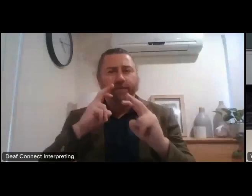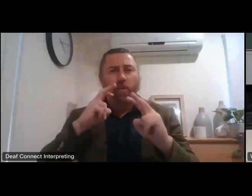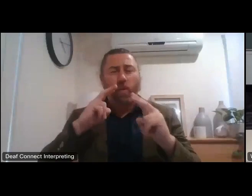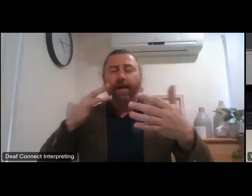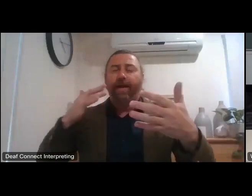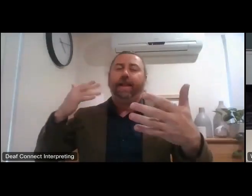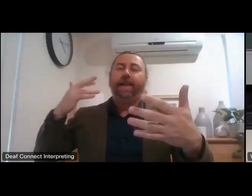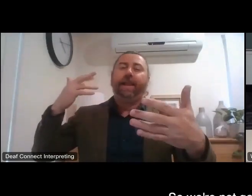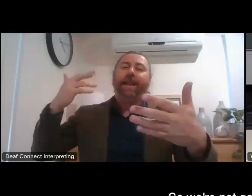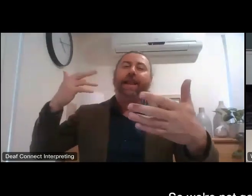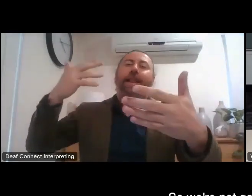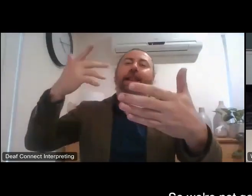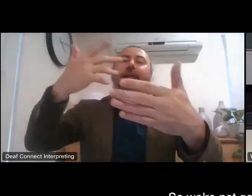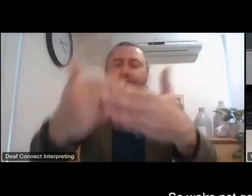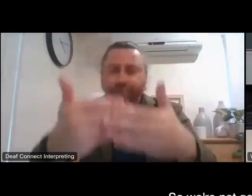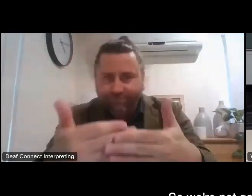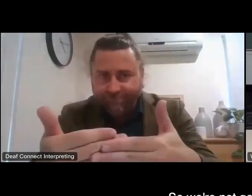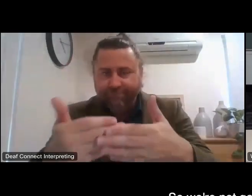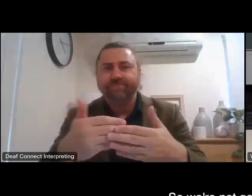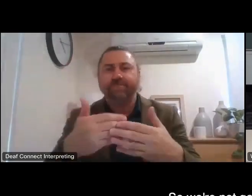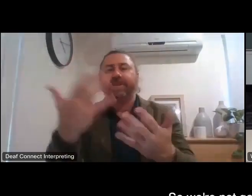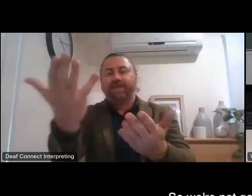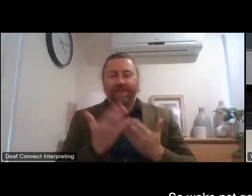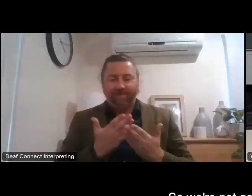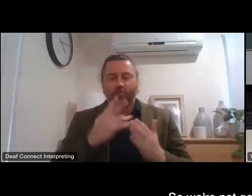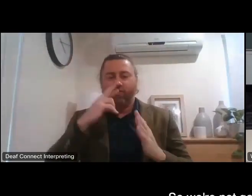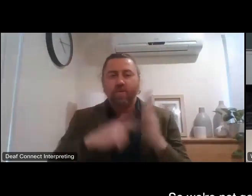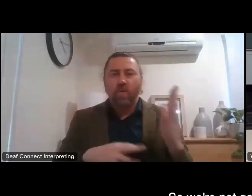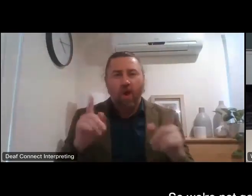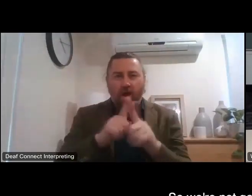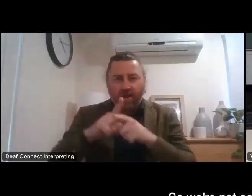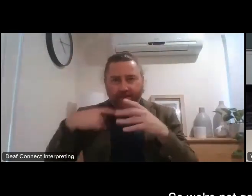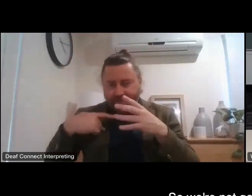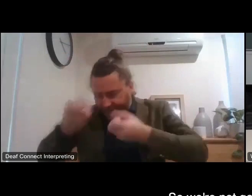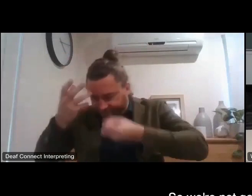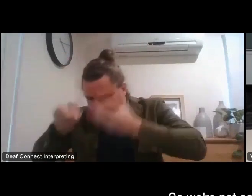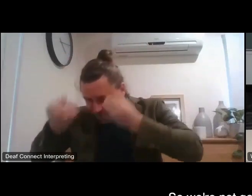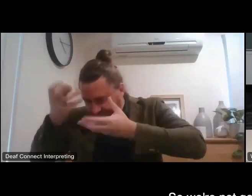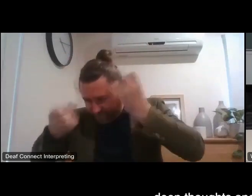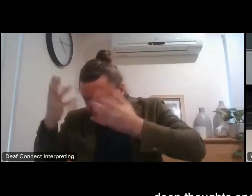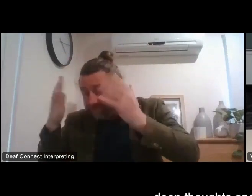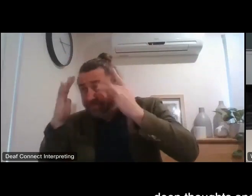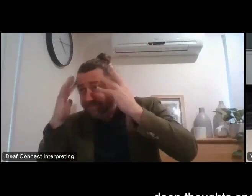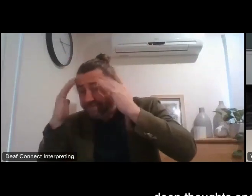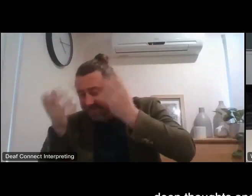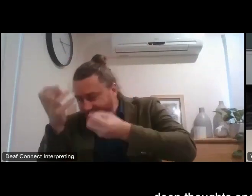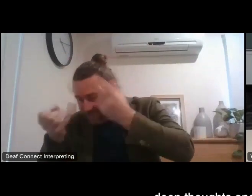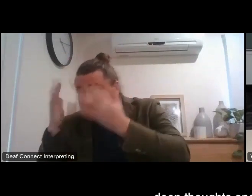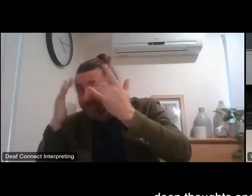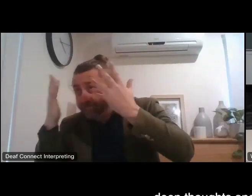sit in a darkened room for a year thinking deep thoughts and then come out with a